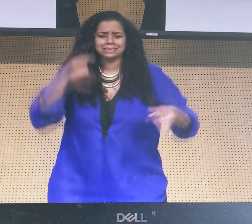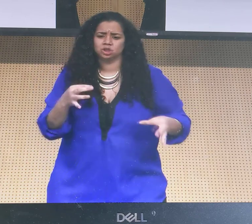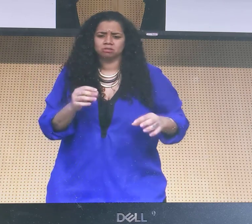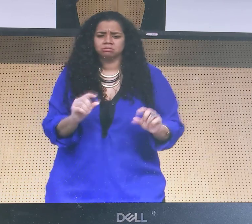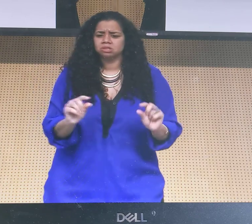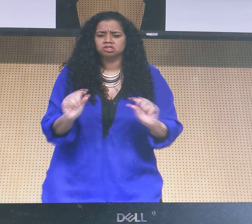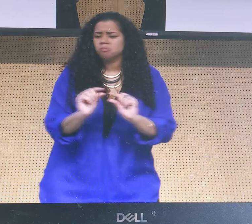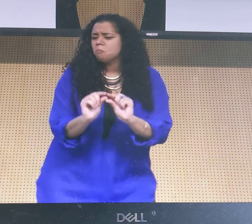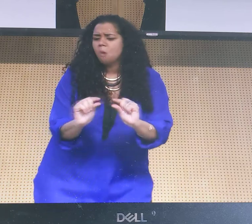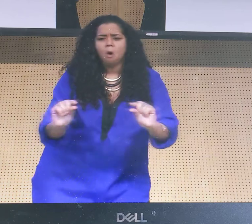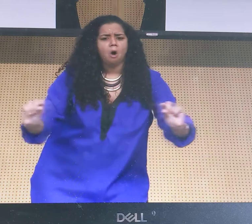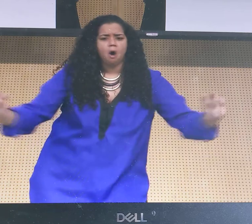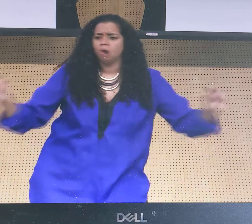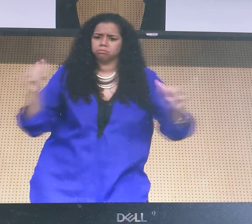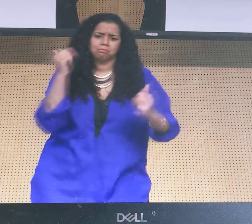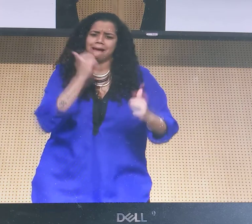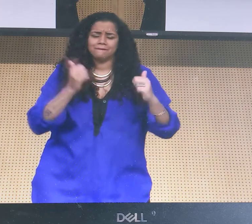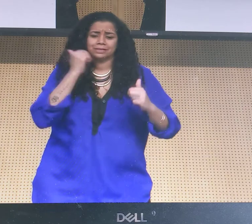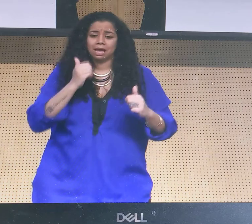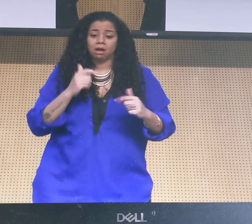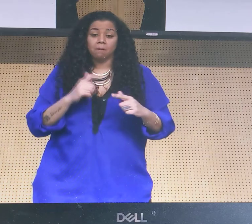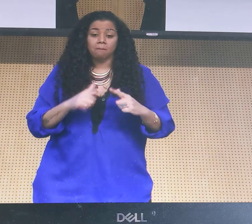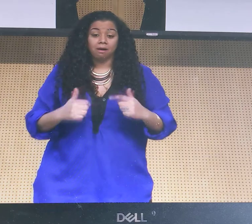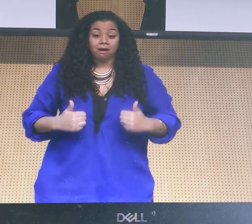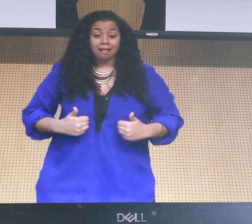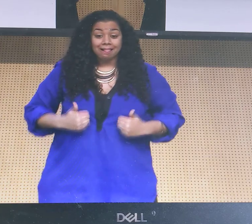movie. The everyday decisions, small.